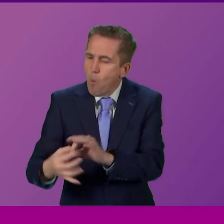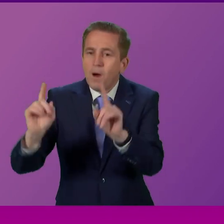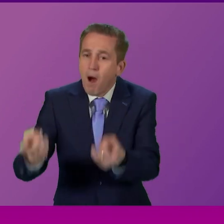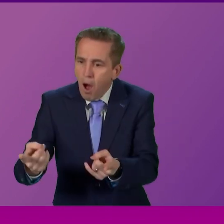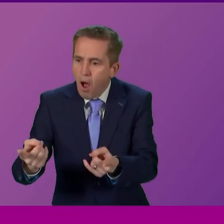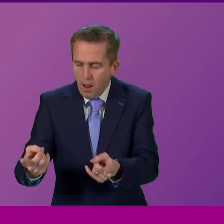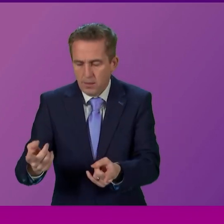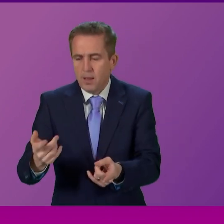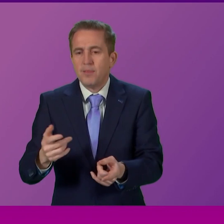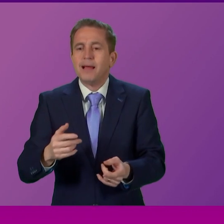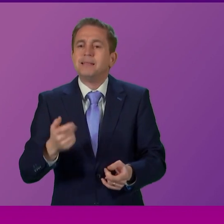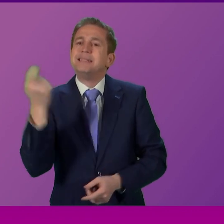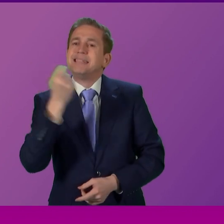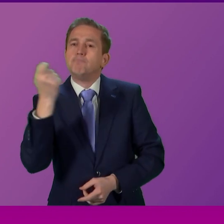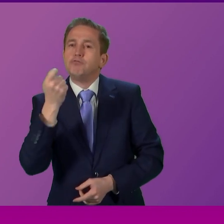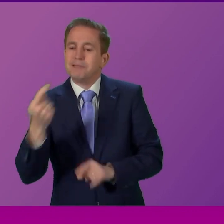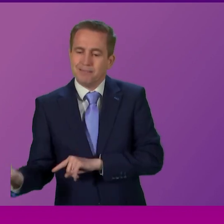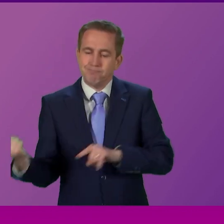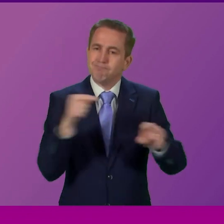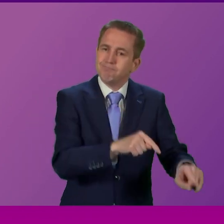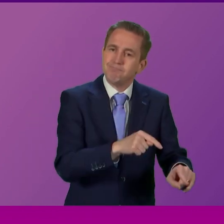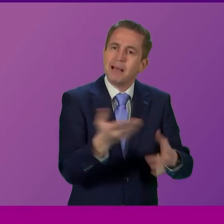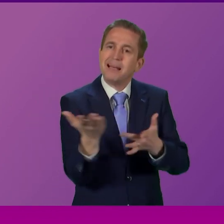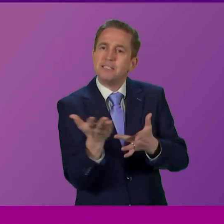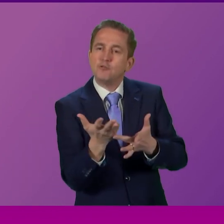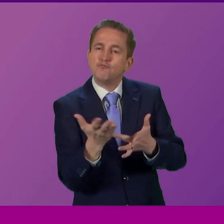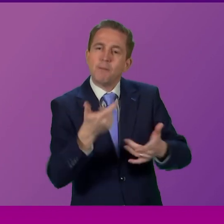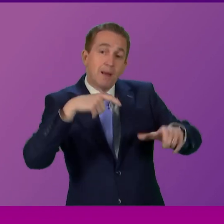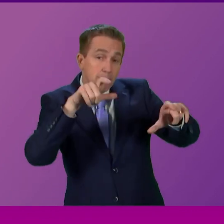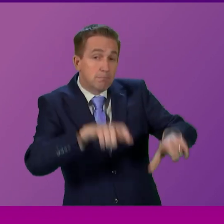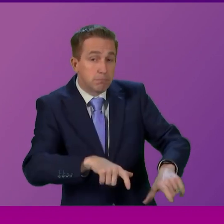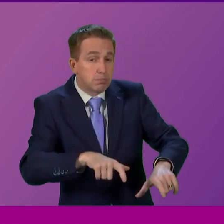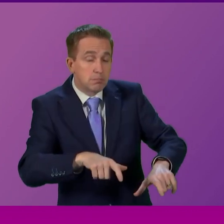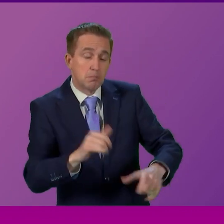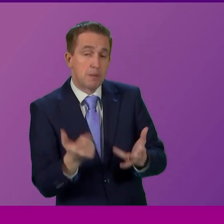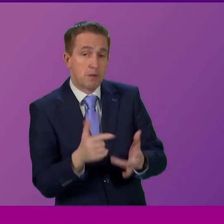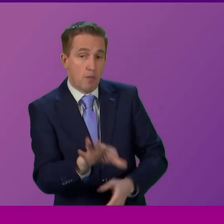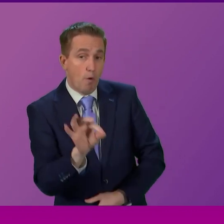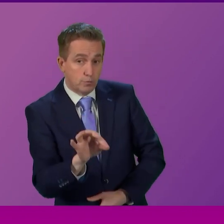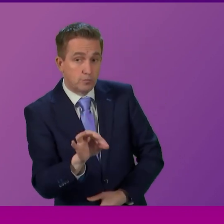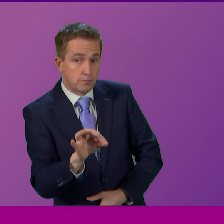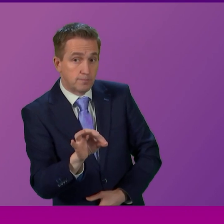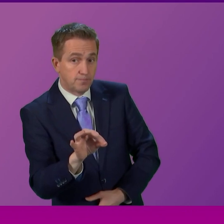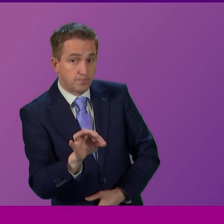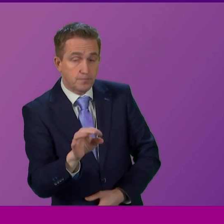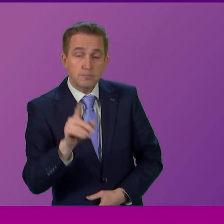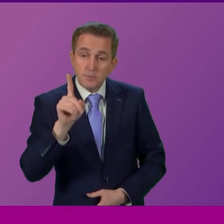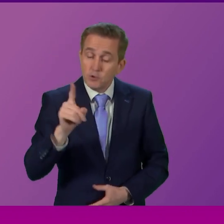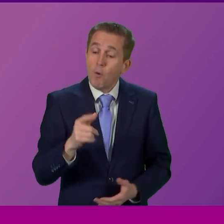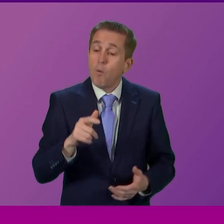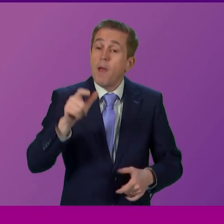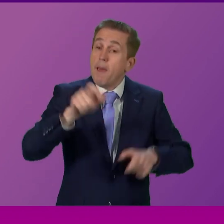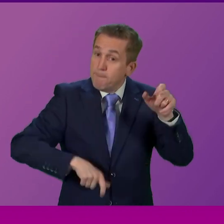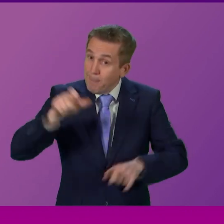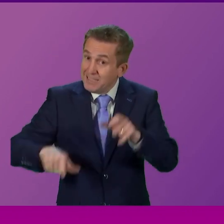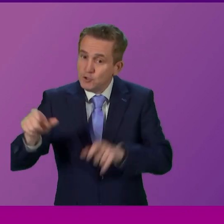for the patient not best that they're there can they be in an interim place and environment so to answer this question directly the choice guidelines are still in place and